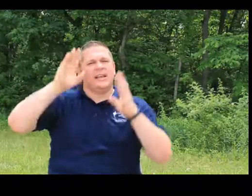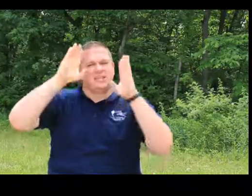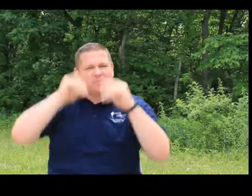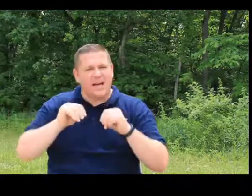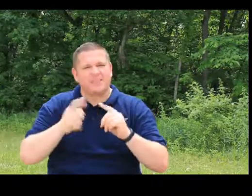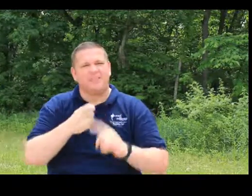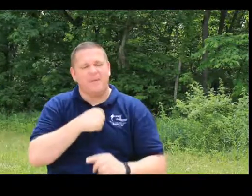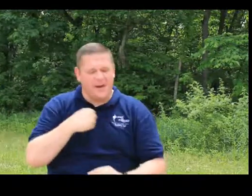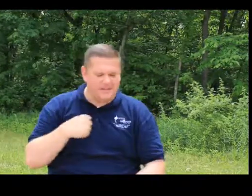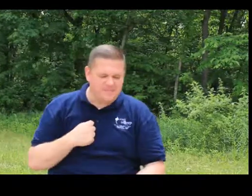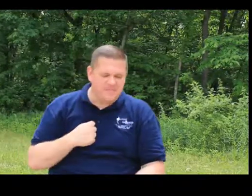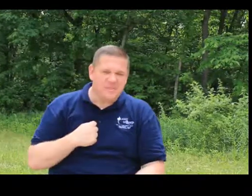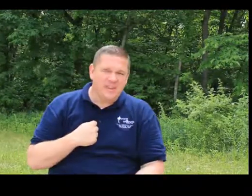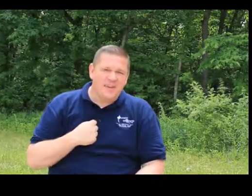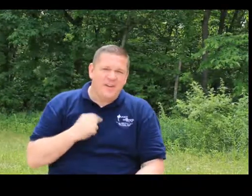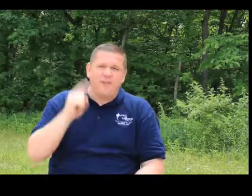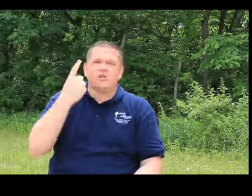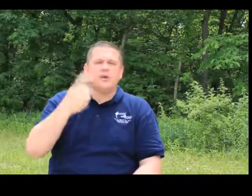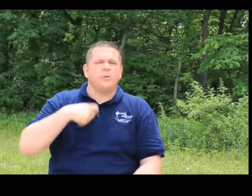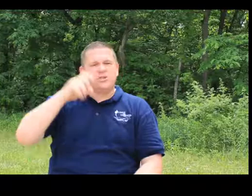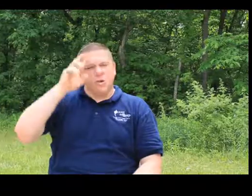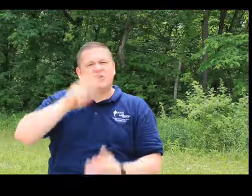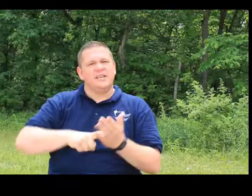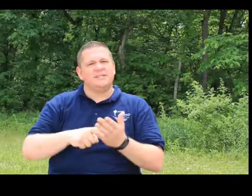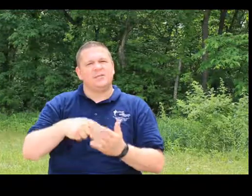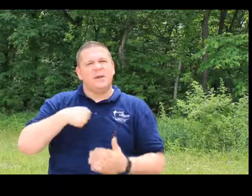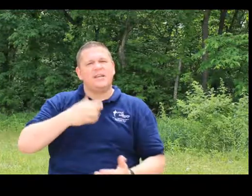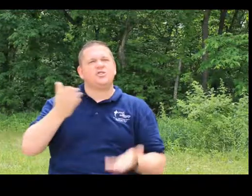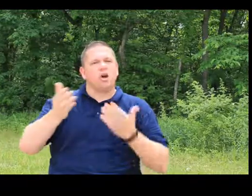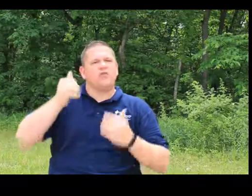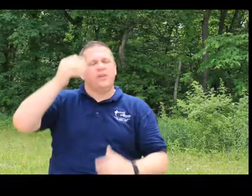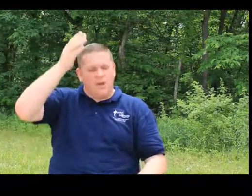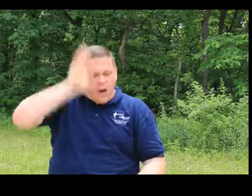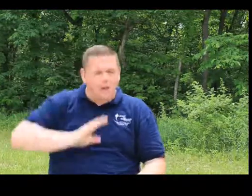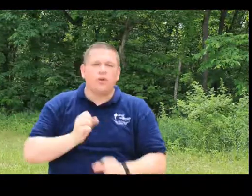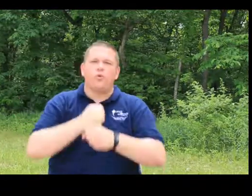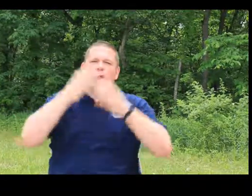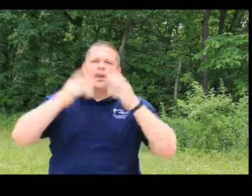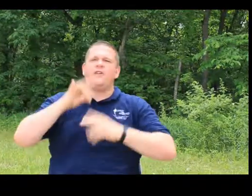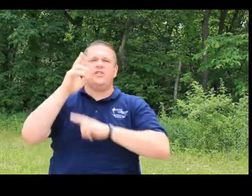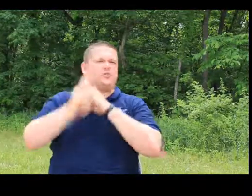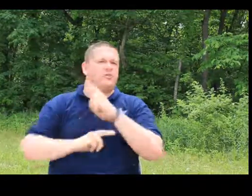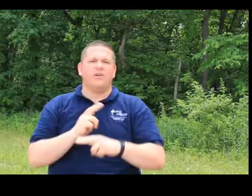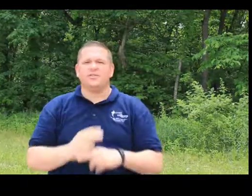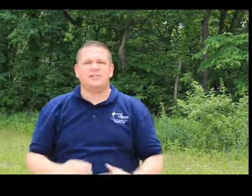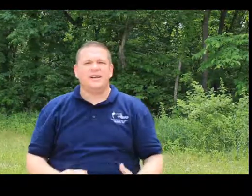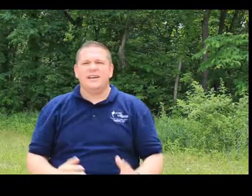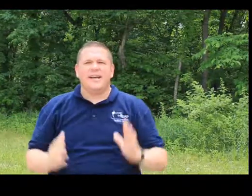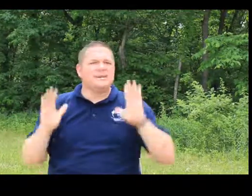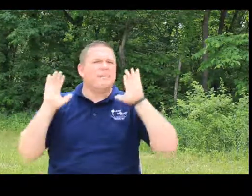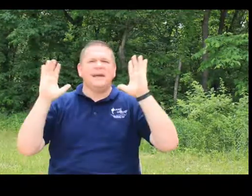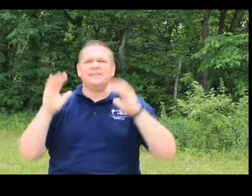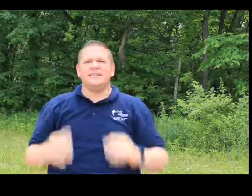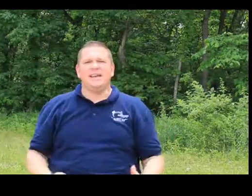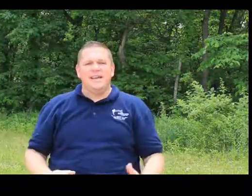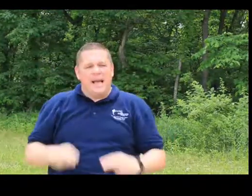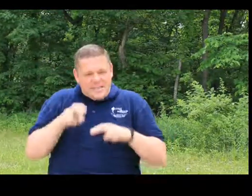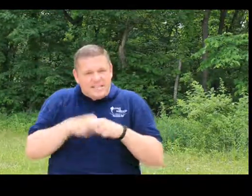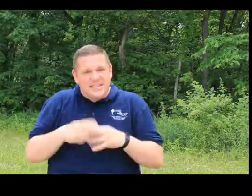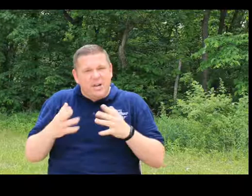expects from us. First of I you to notice this. We serve the God, the creator of this universe. He's amazing. As I sit here,